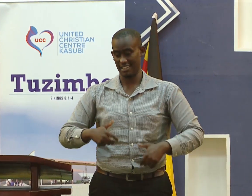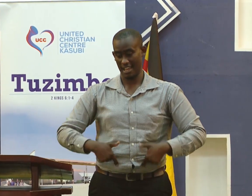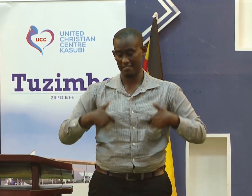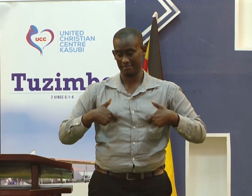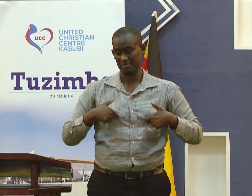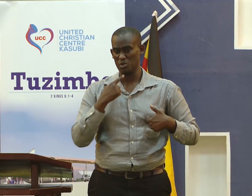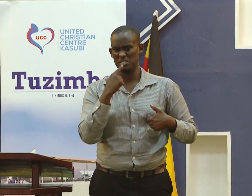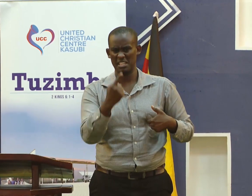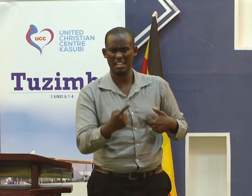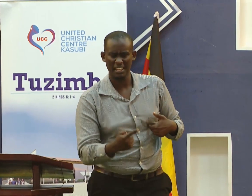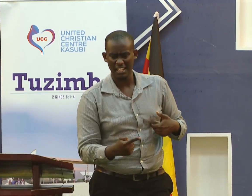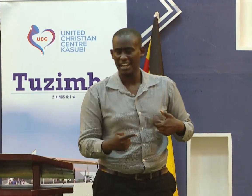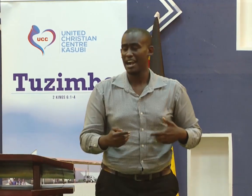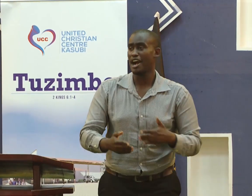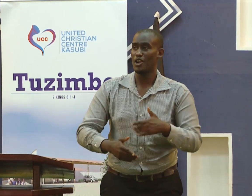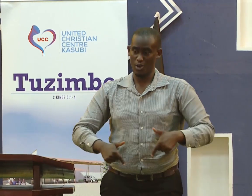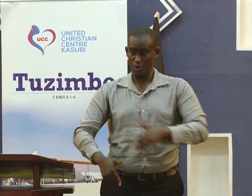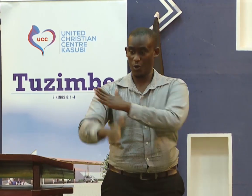The Lord doesn't wish well.